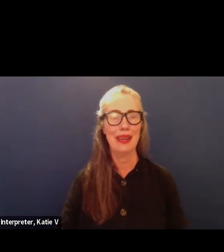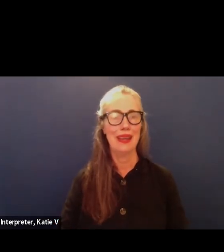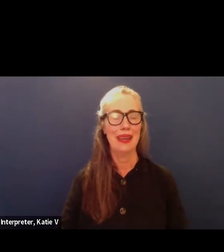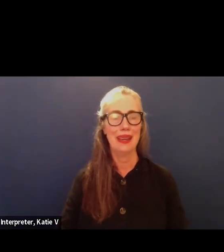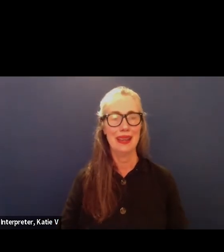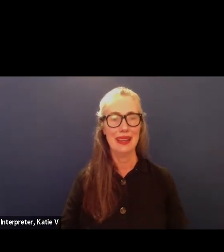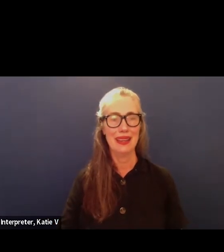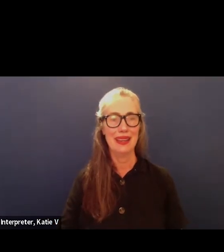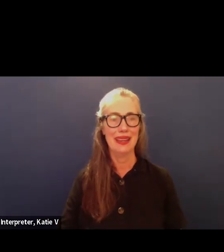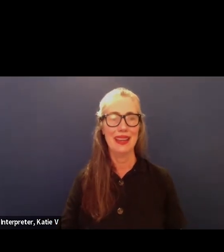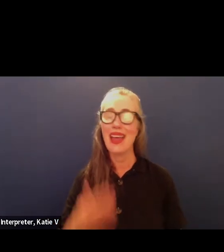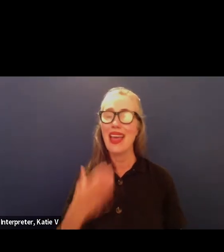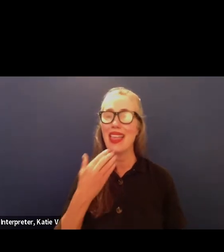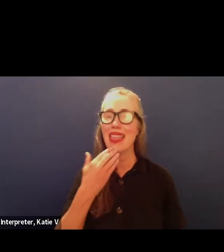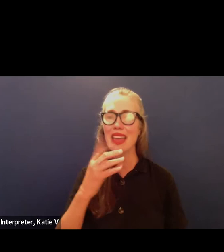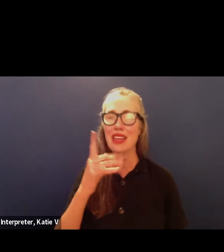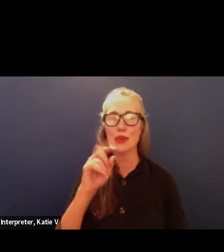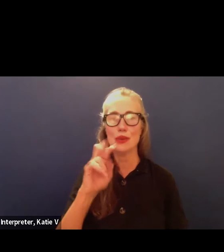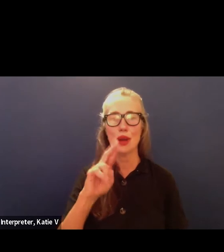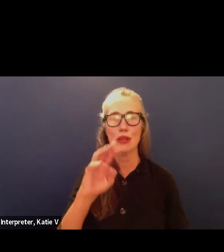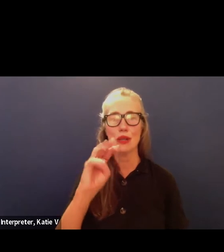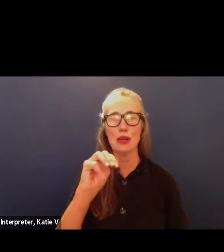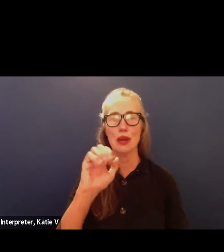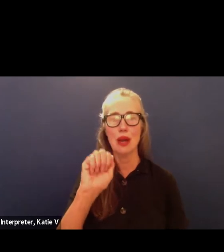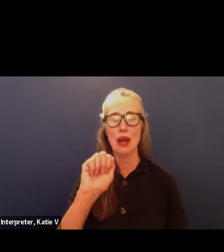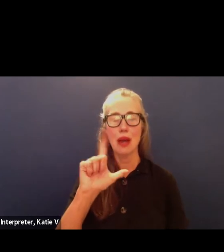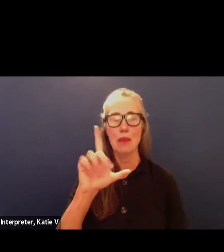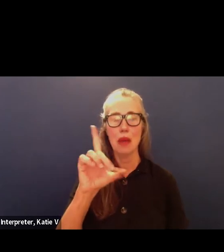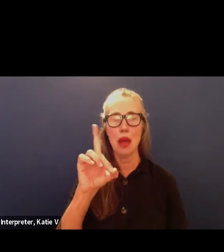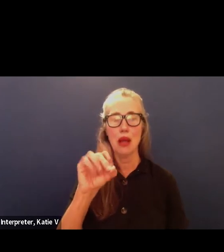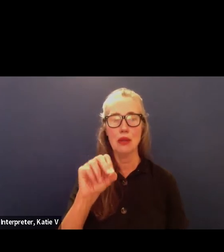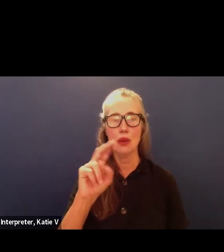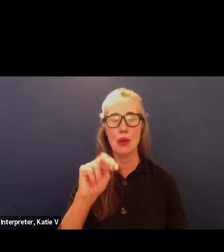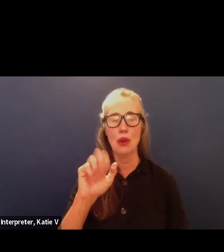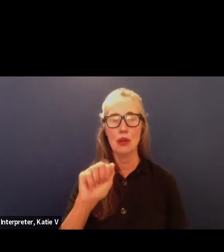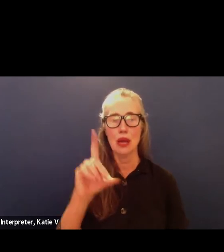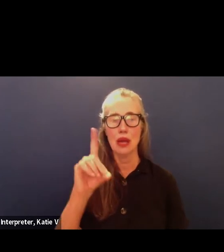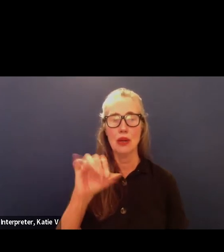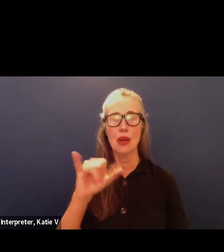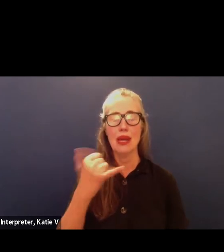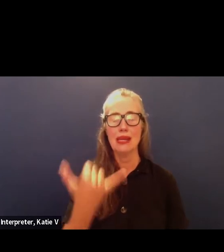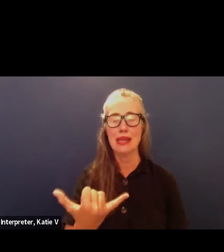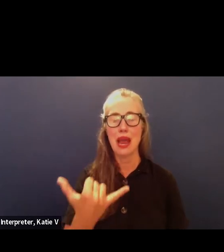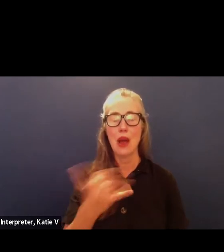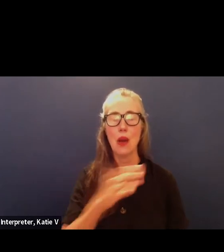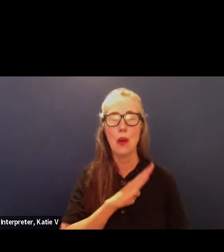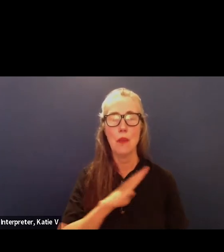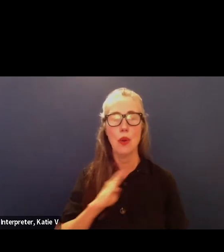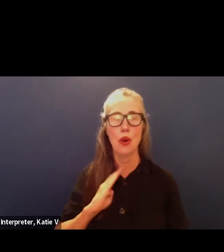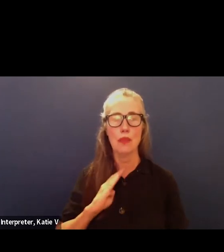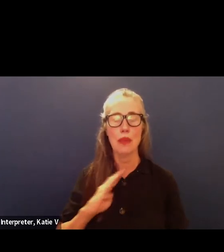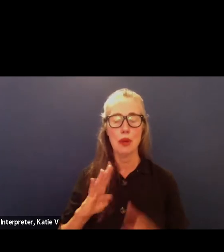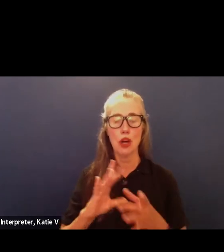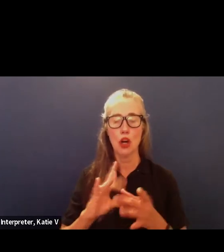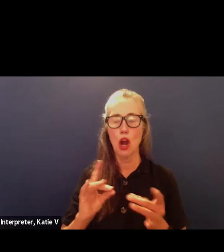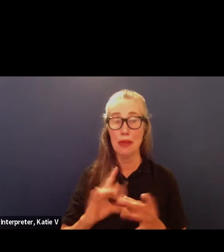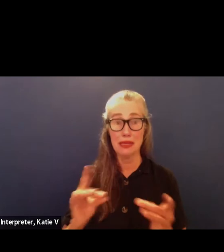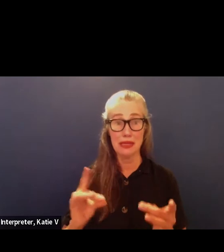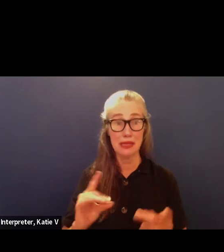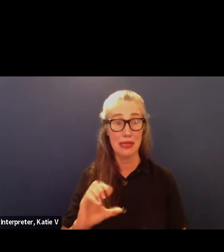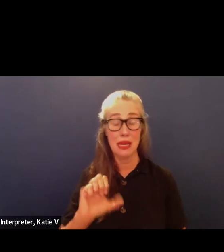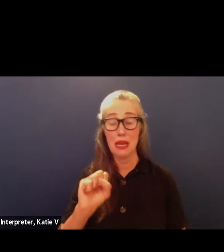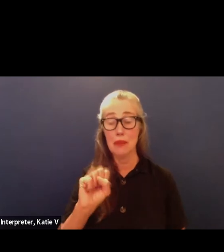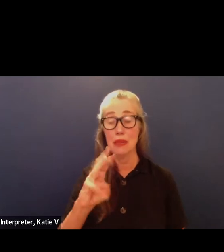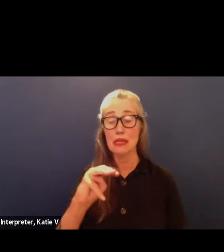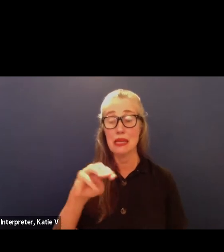now we will go to board member comments miss sims moat i don't have a lot of